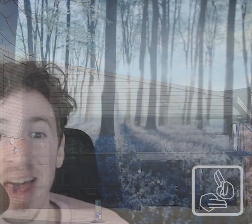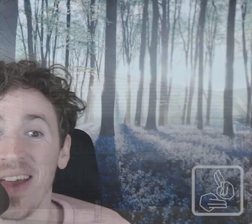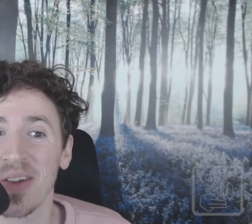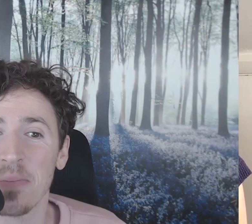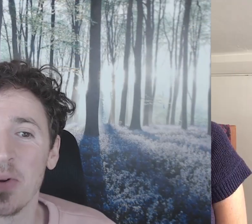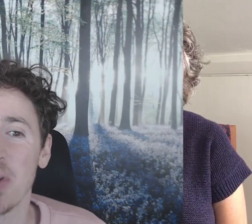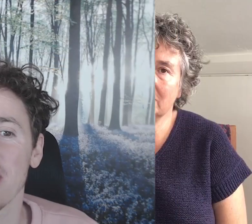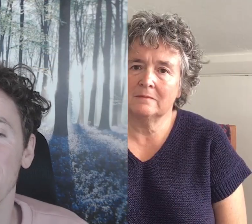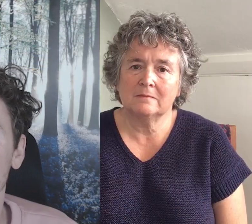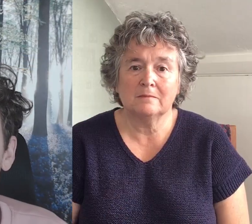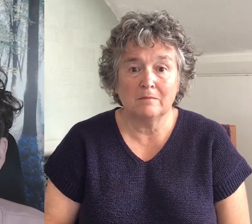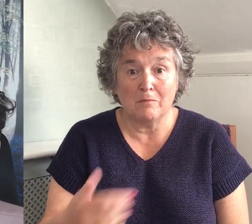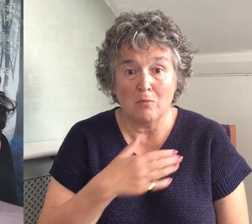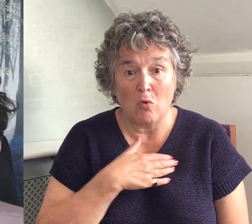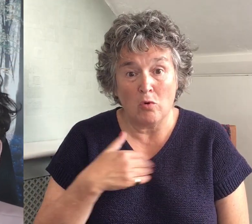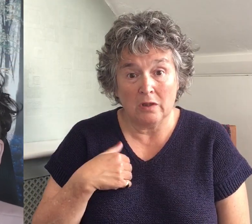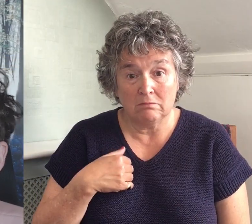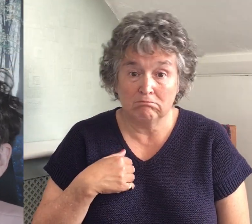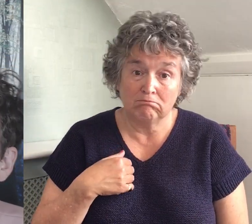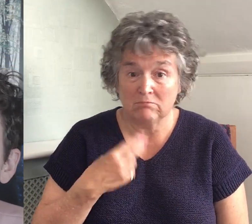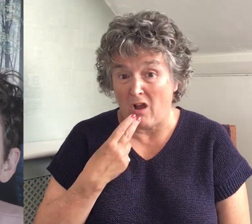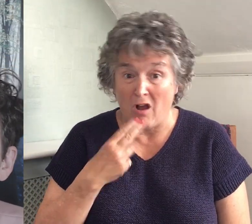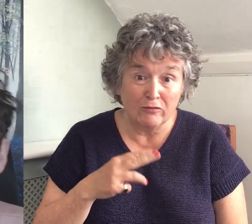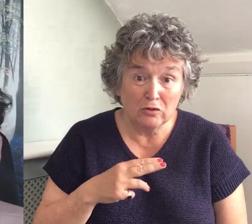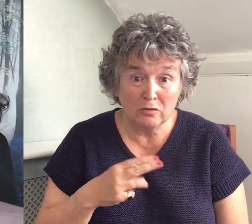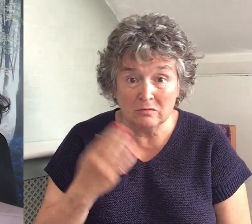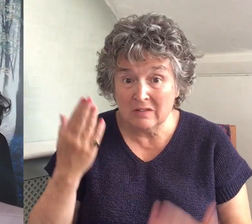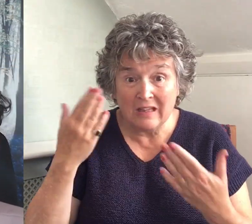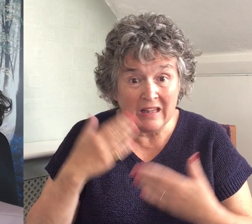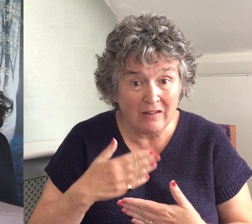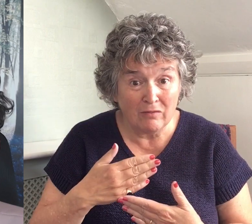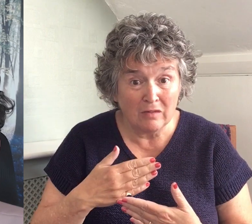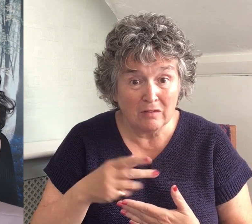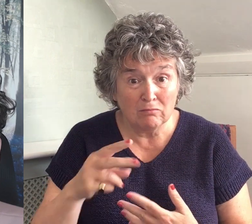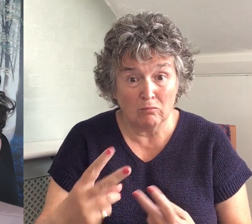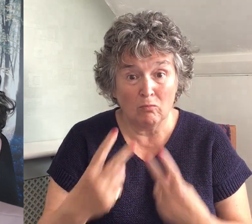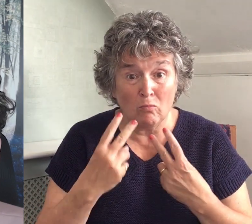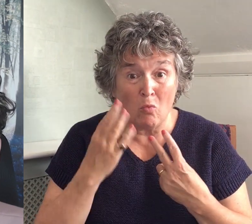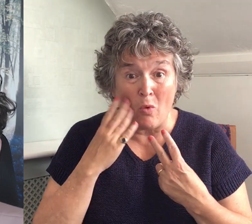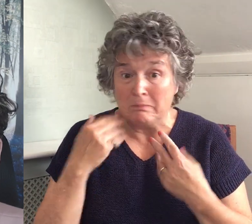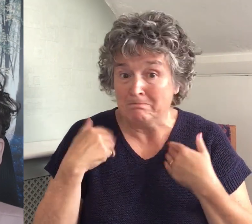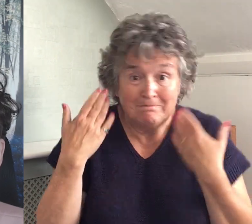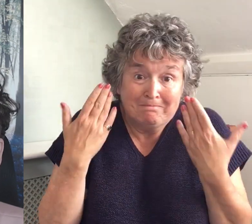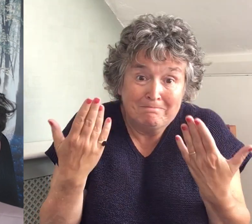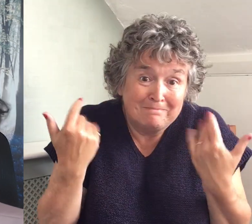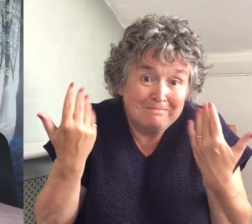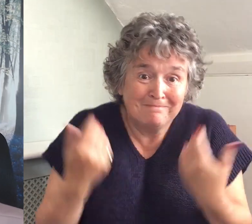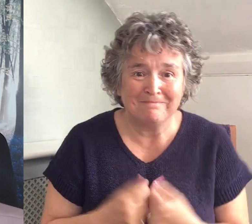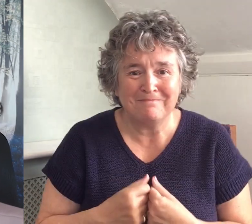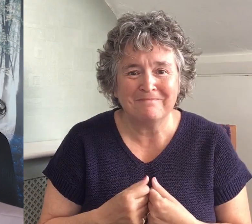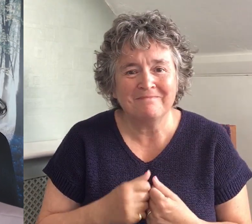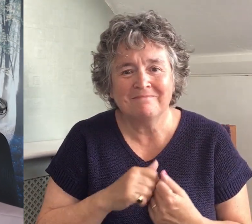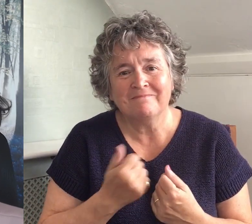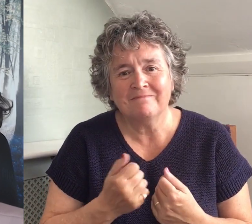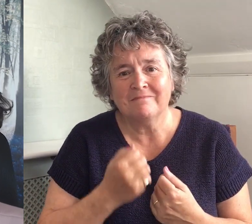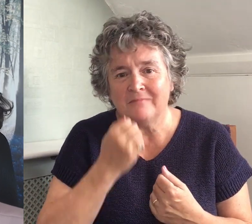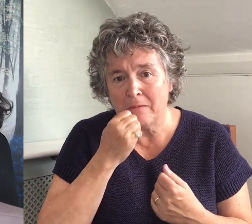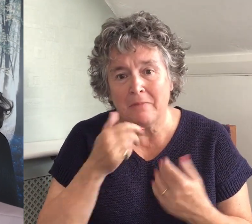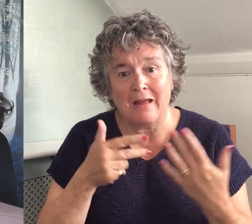Good morning, good afternoon, or good evening, depending what time you're watching this. This is the next in our series on community,